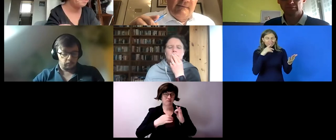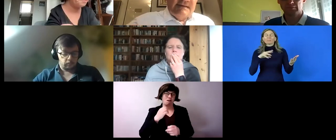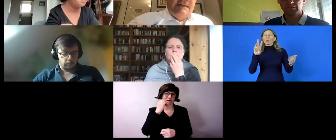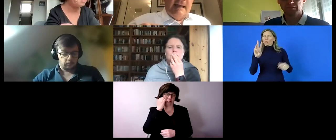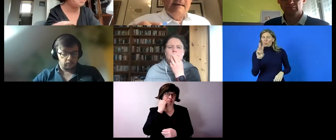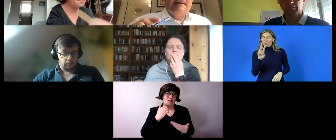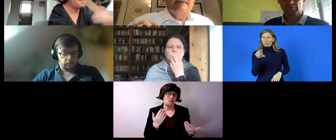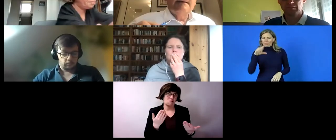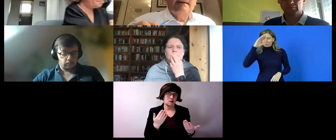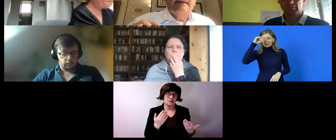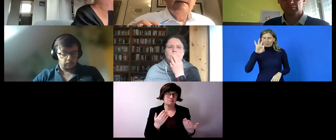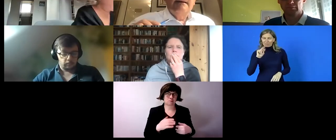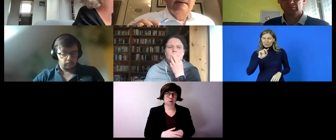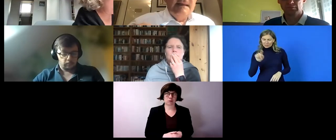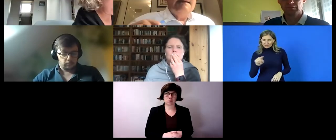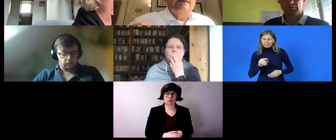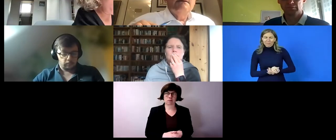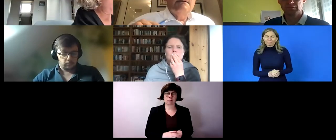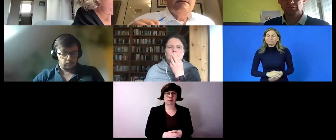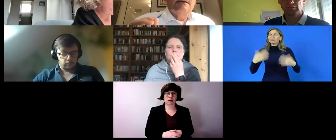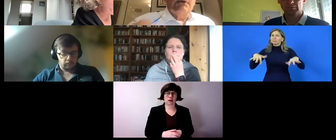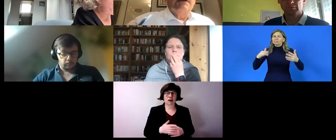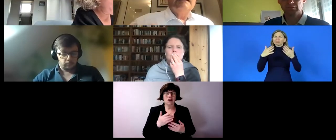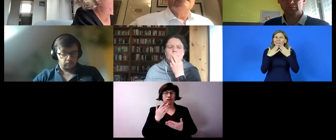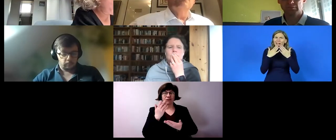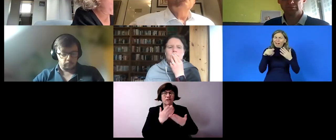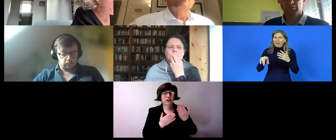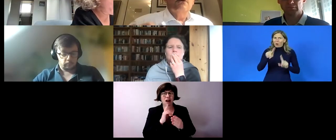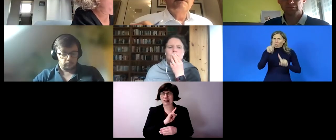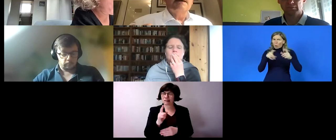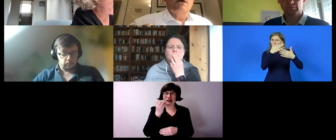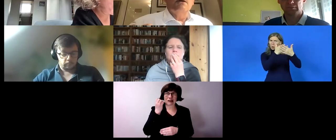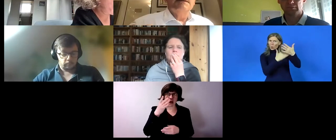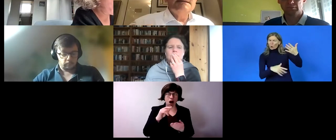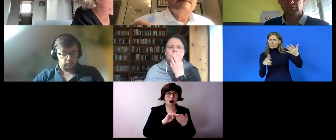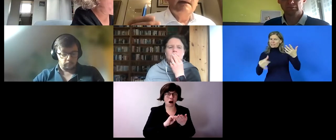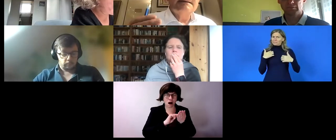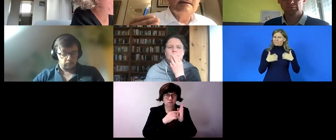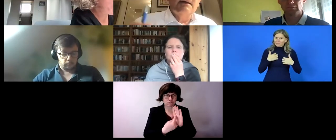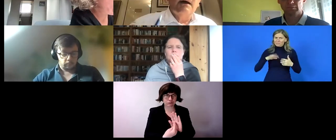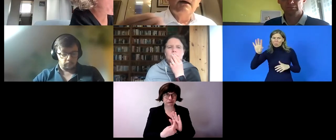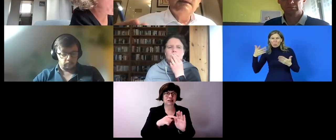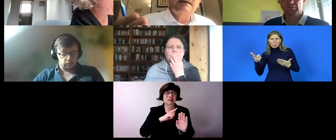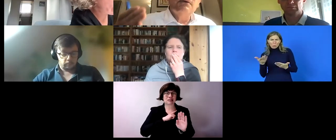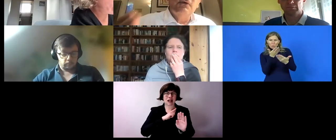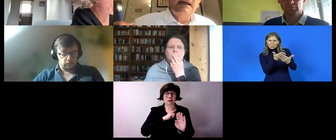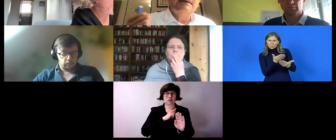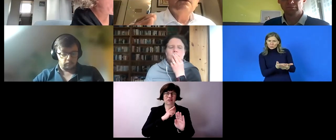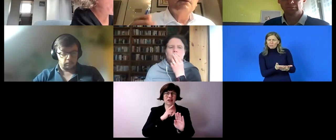for their interesting questions and contributions um